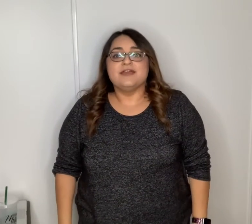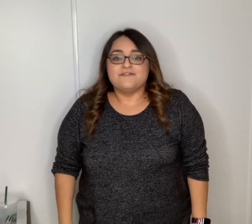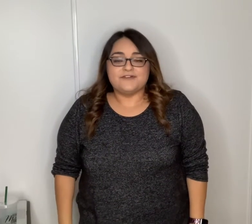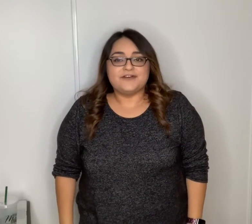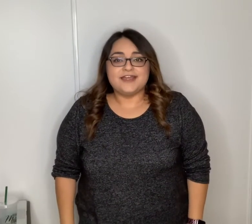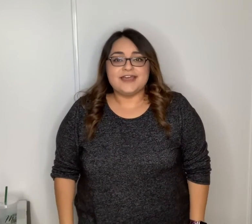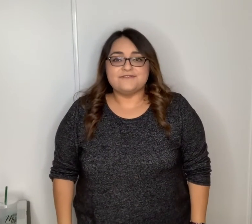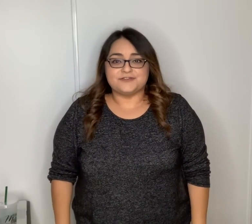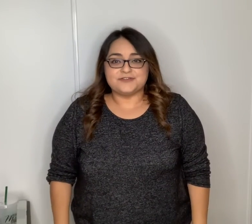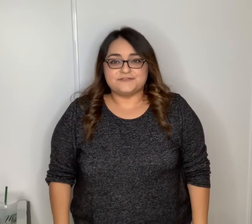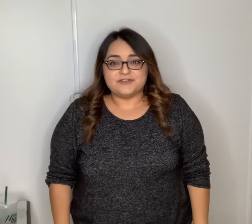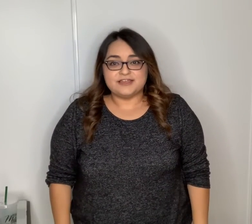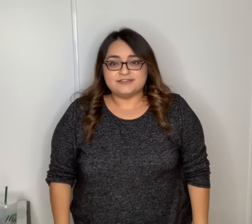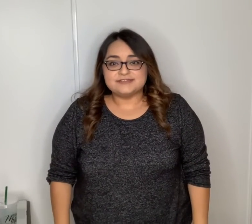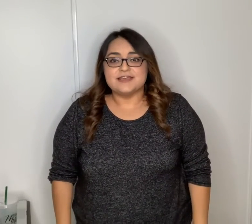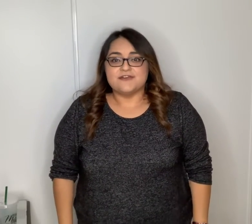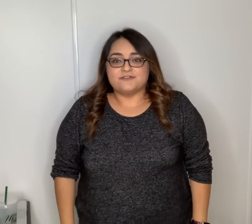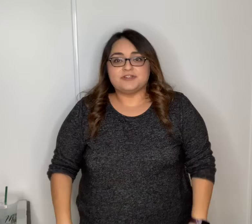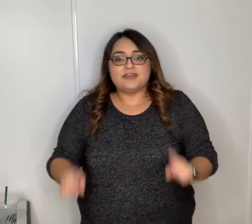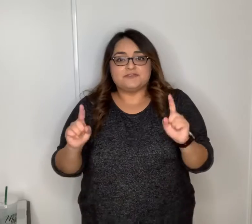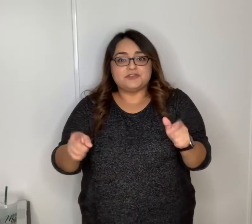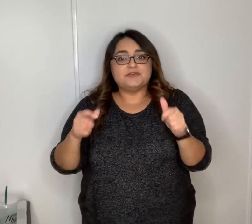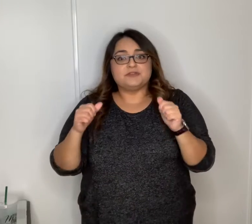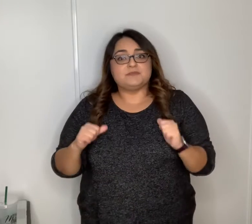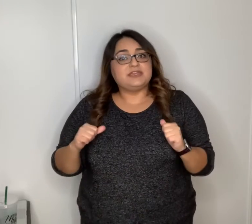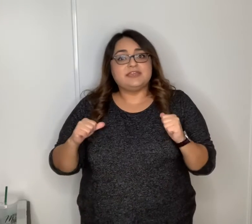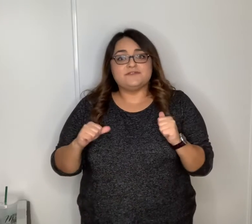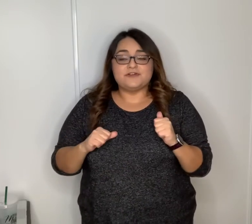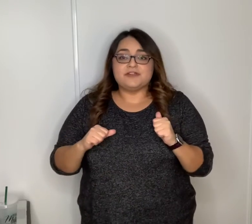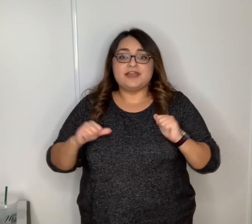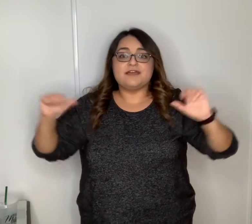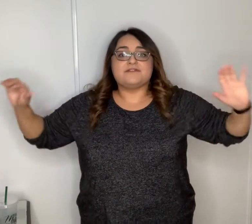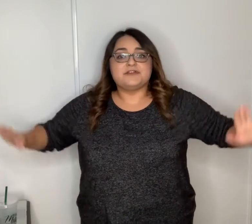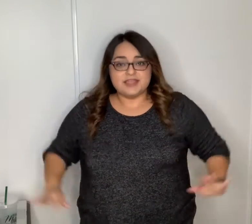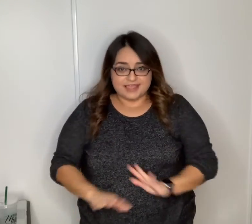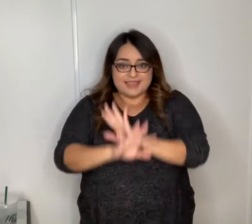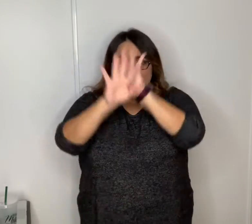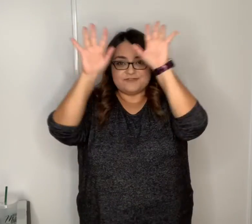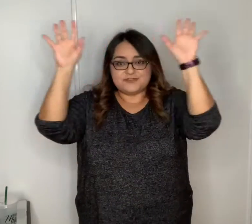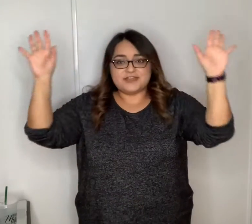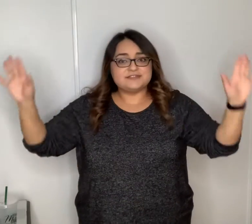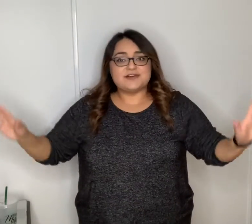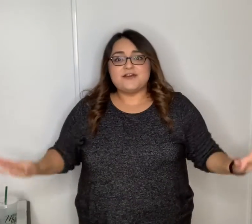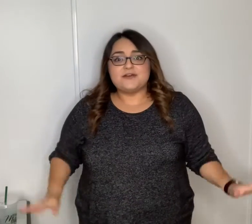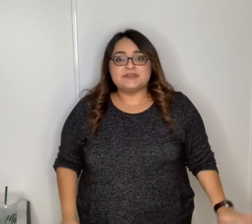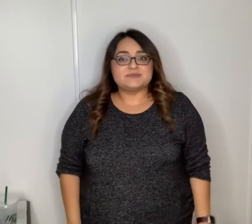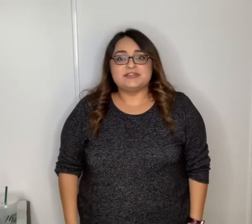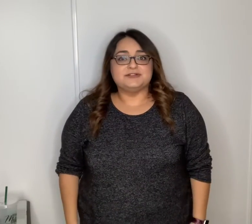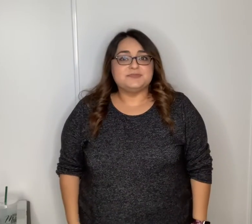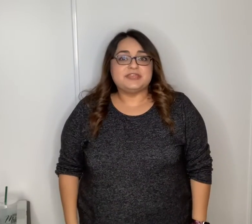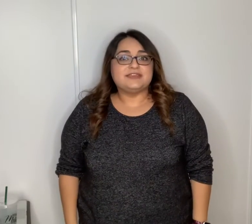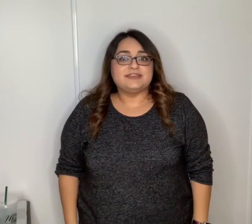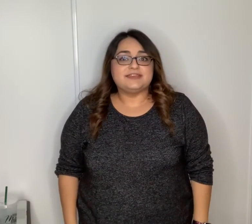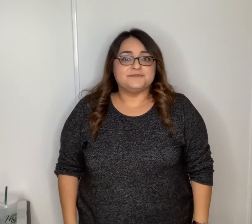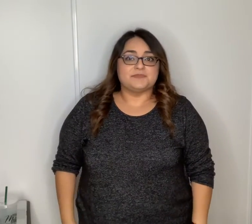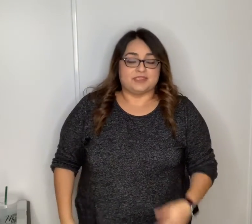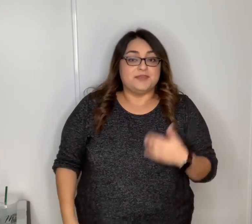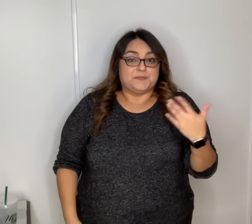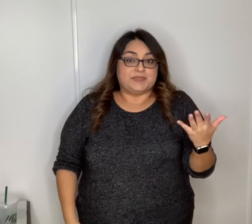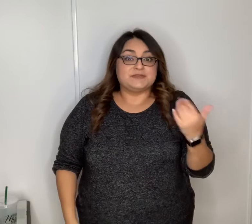forever friends forever you and me forever ever and always will be okay